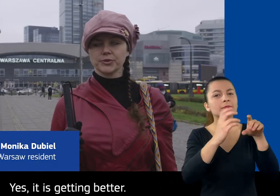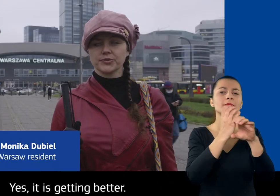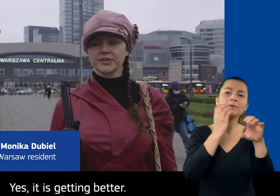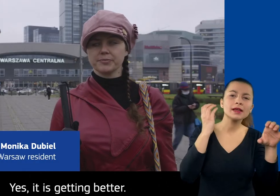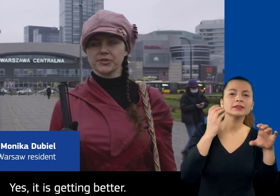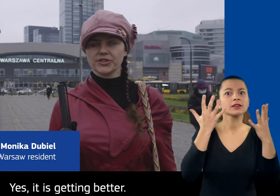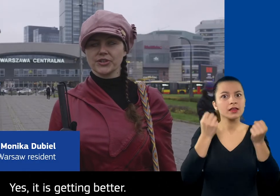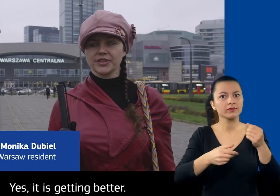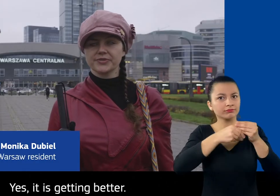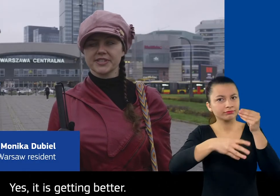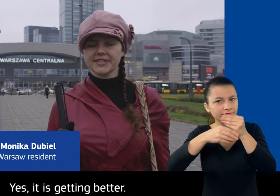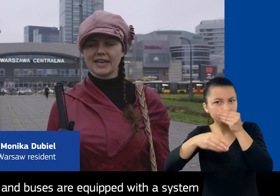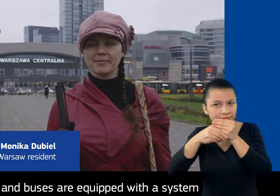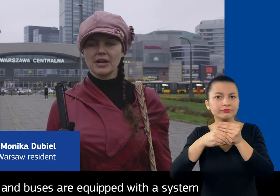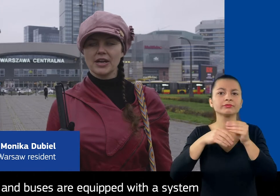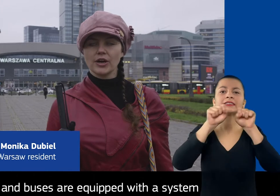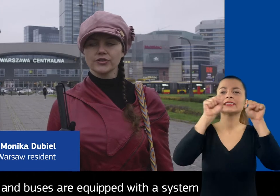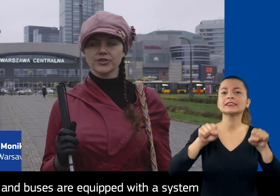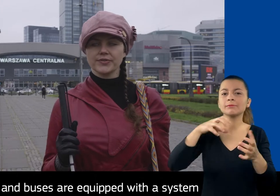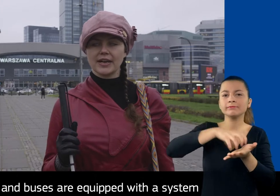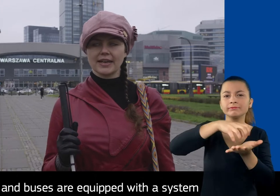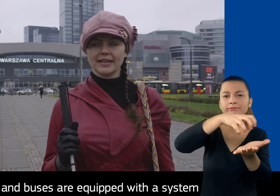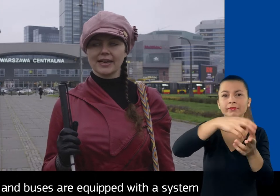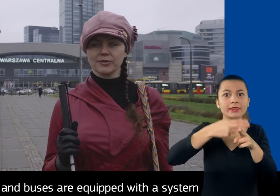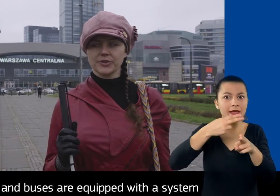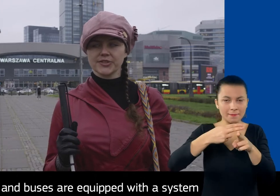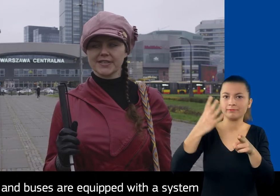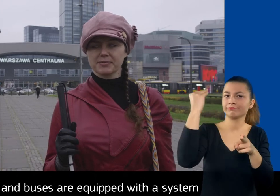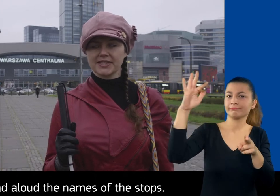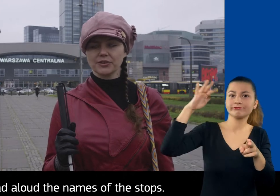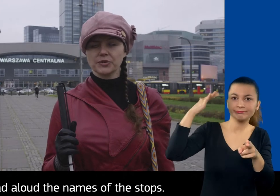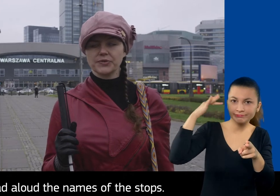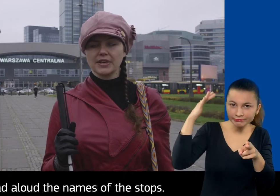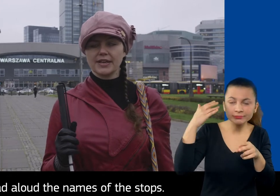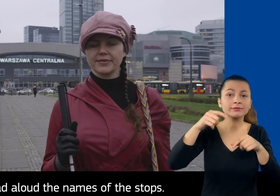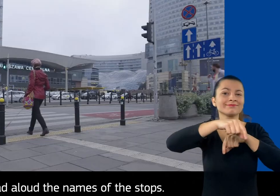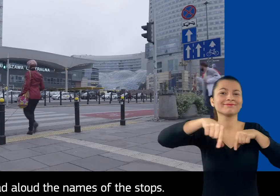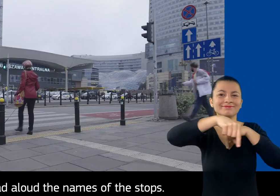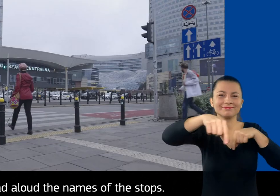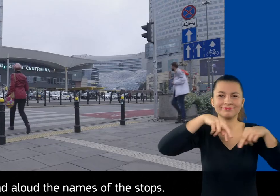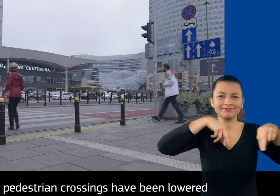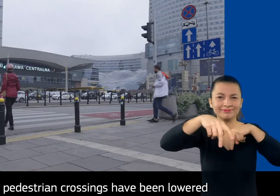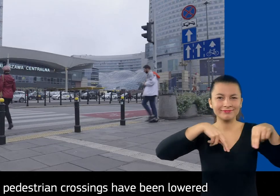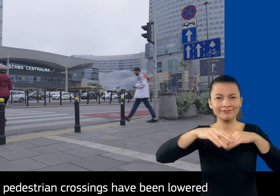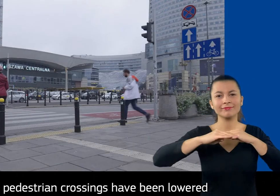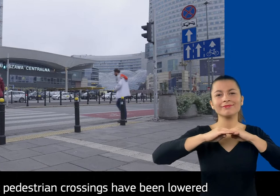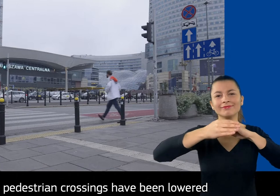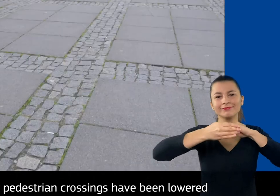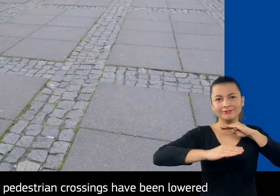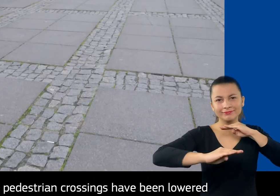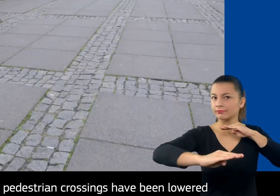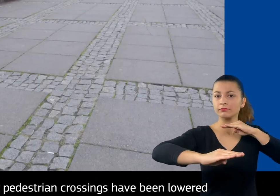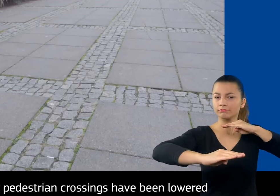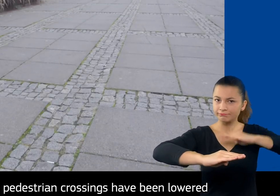Yes, it is getting better. Many trams and buses are equipped with the system to re-delay the needs of the stops. Many